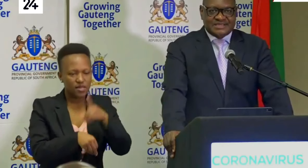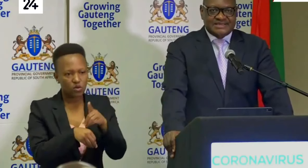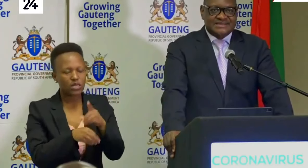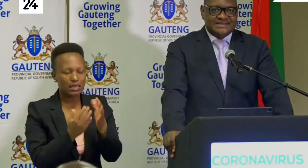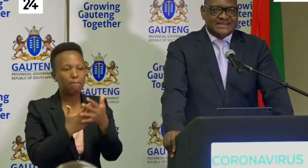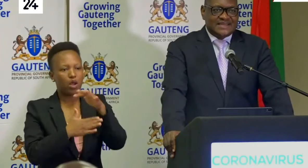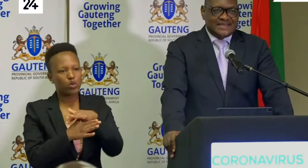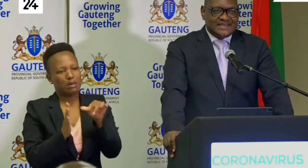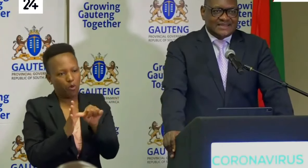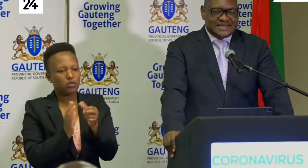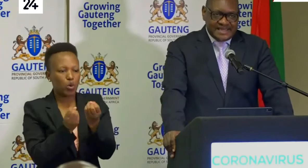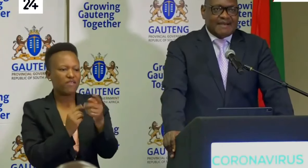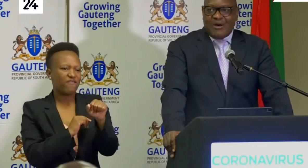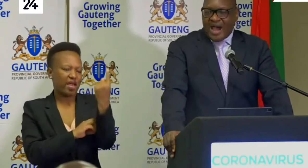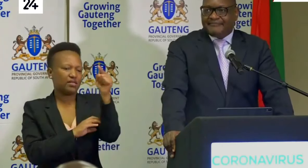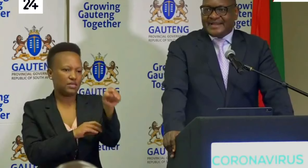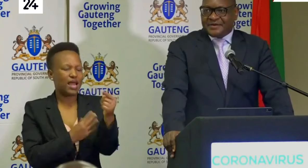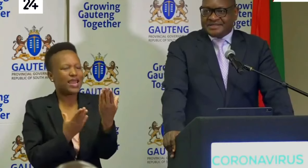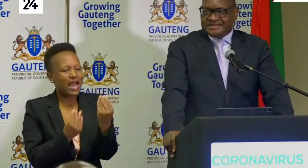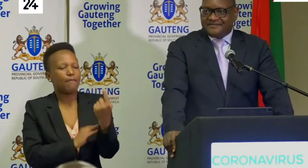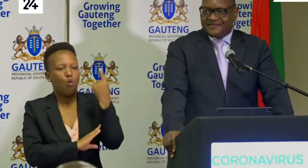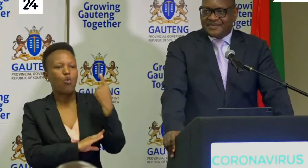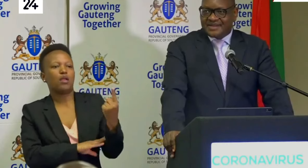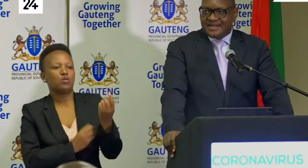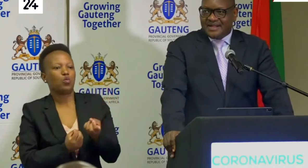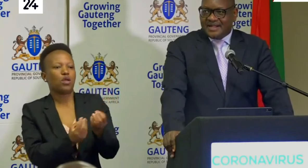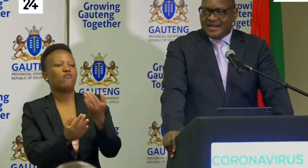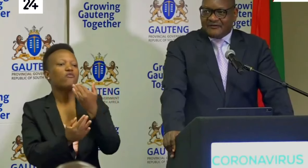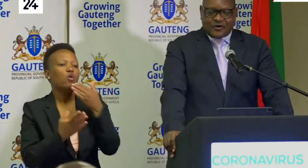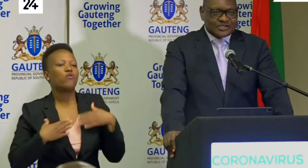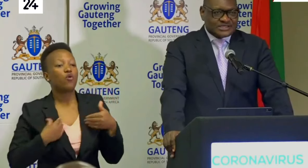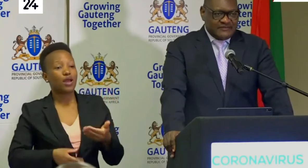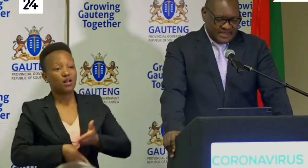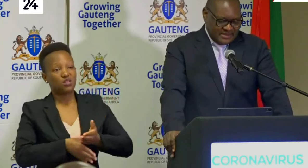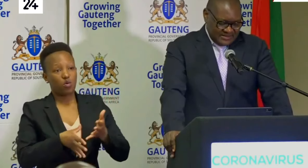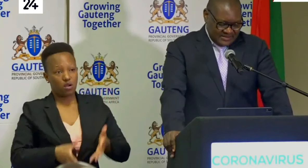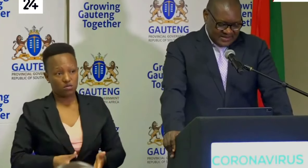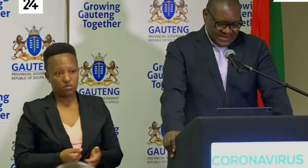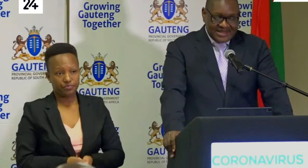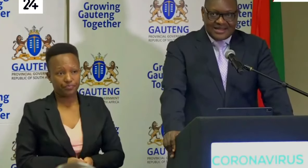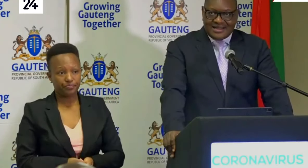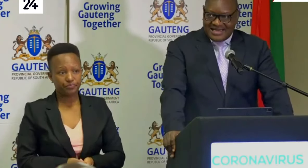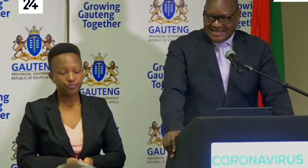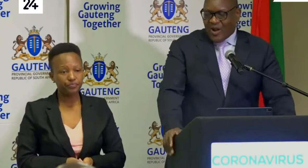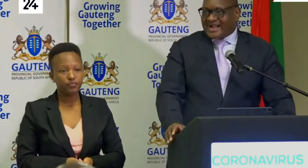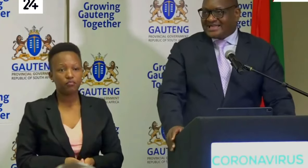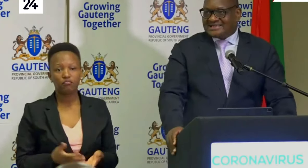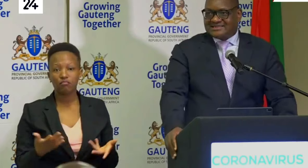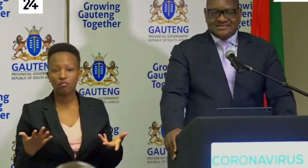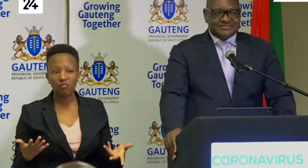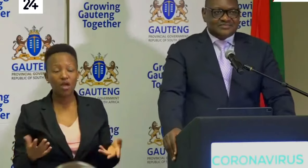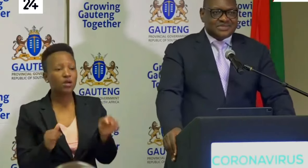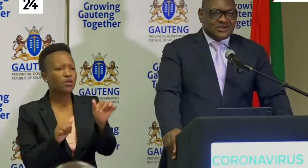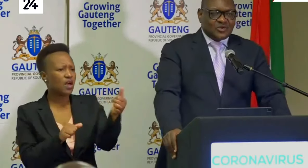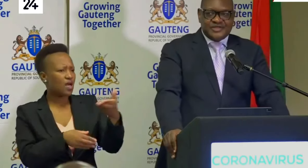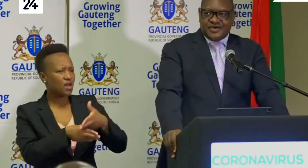priority, the number one priority. Of course, even other workers,